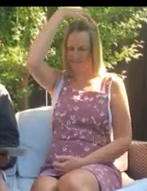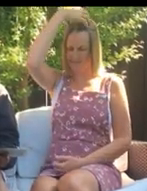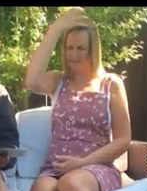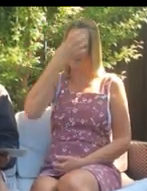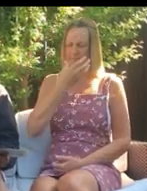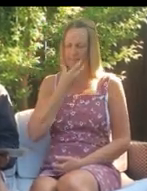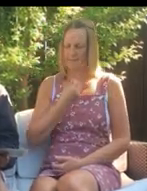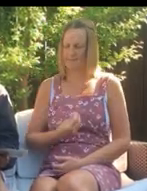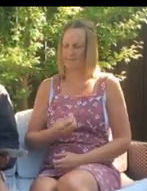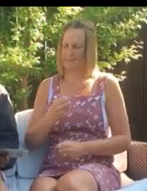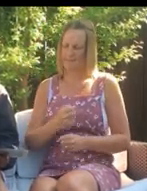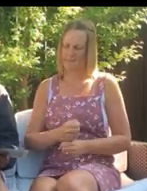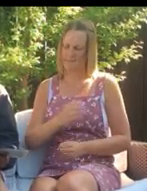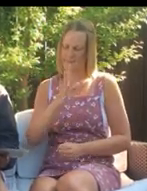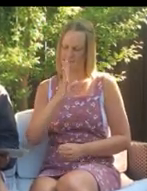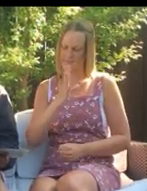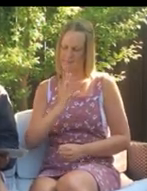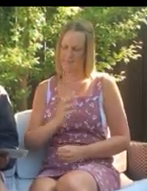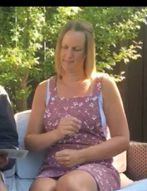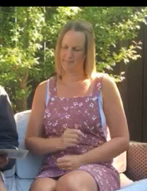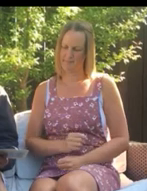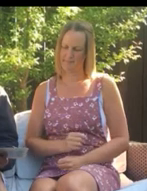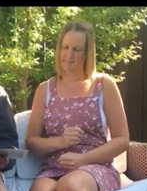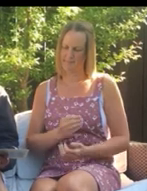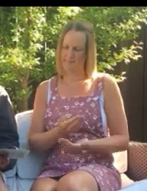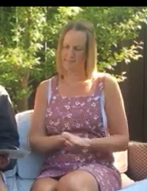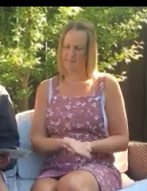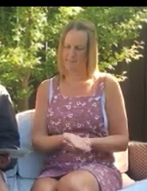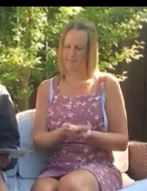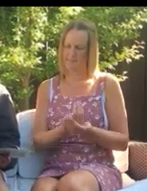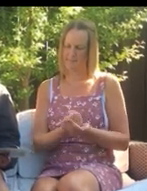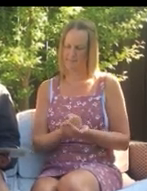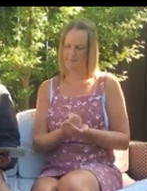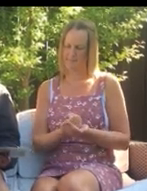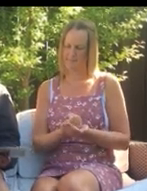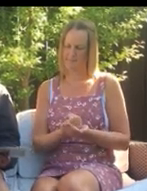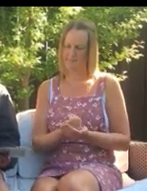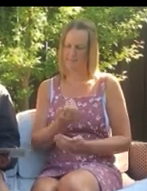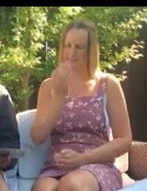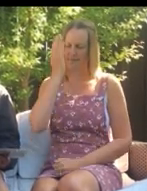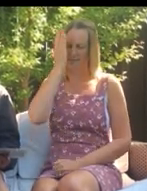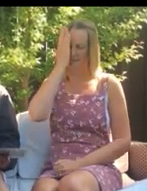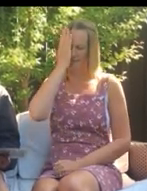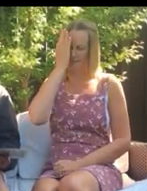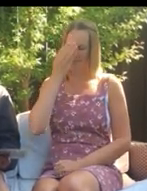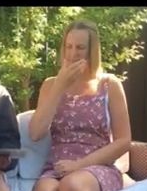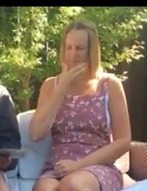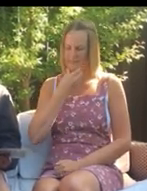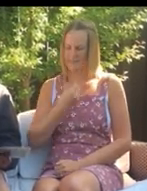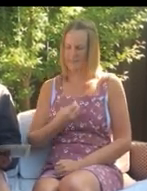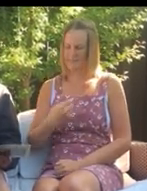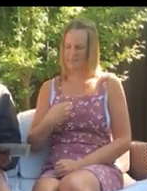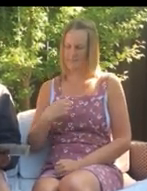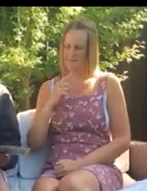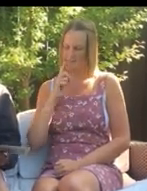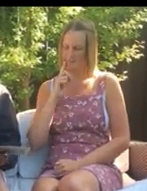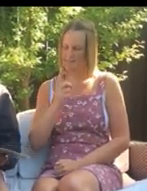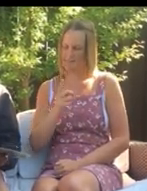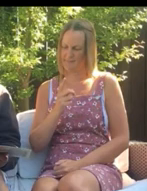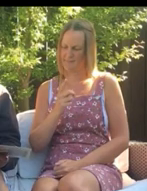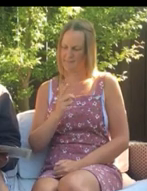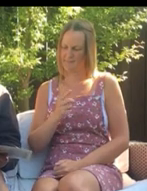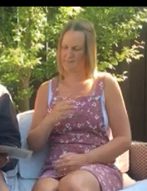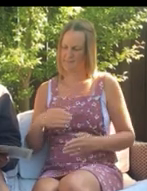The King of Peel has lost his gold. He's offering a huge reward. It might be pirates, I've been told.